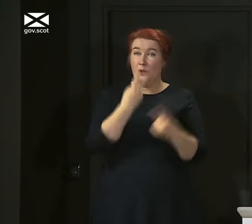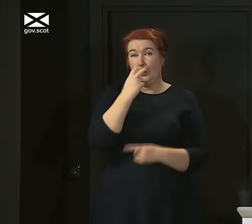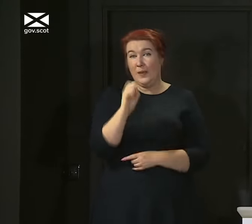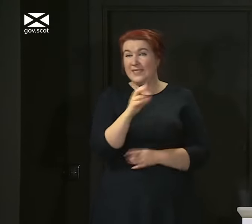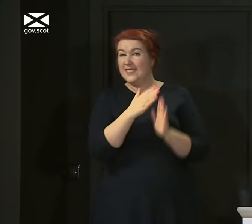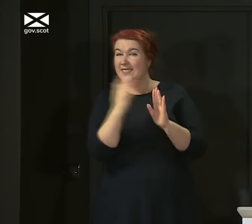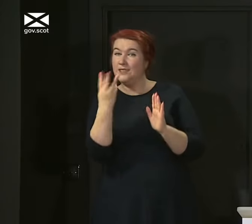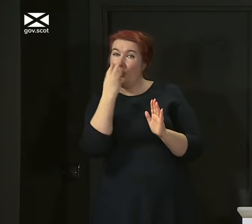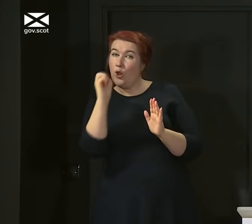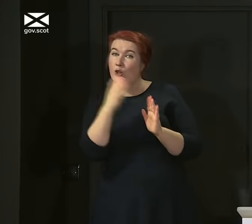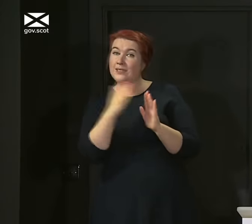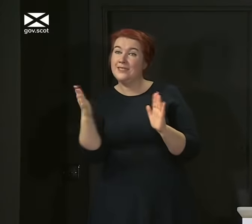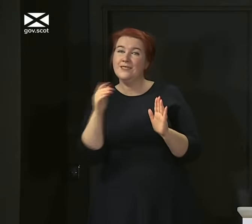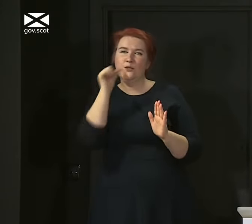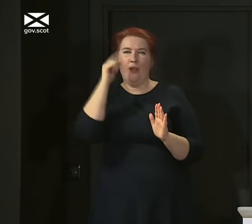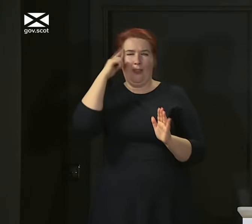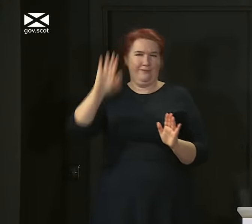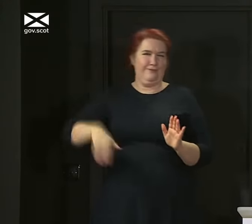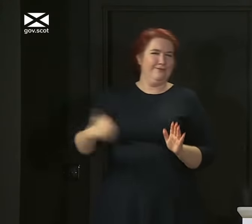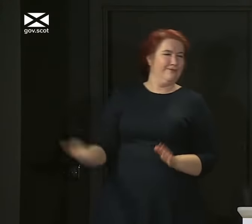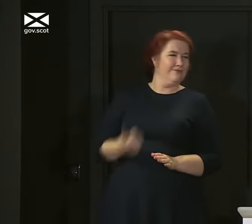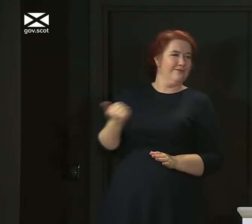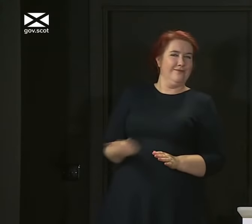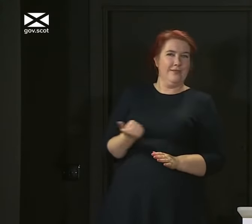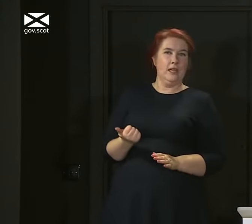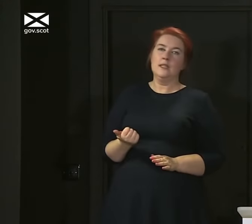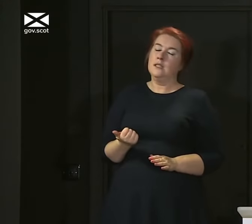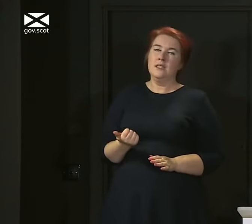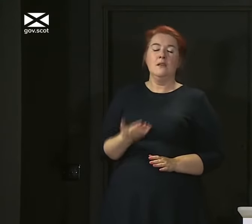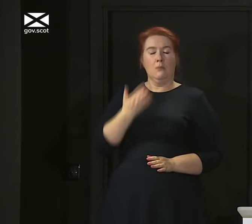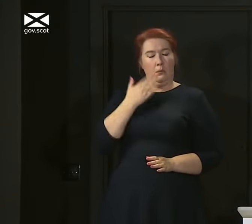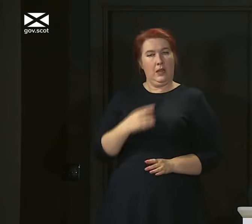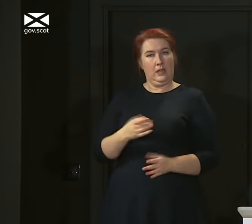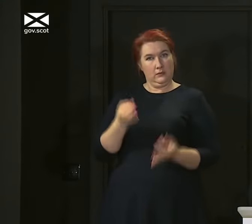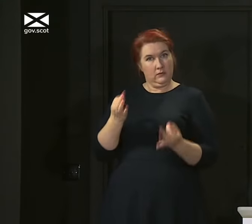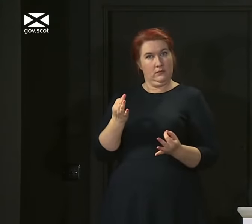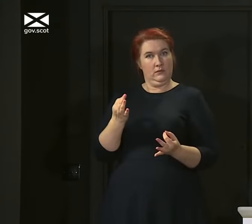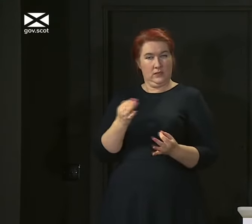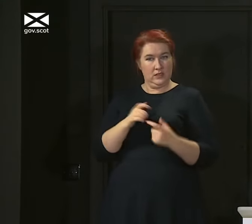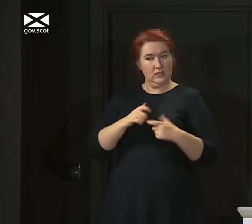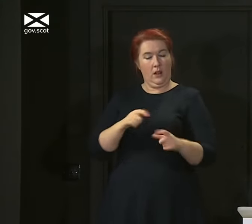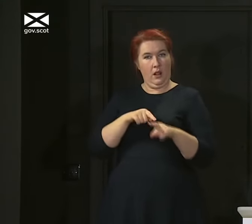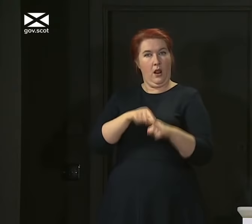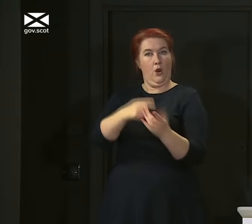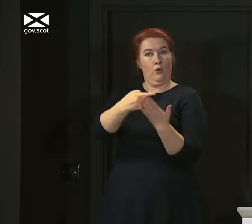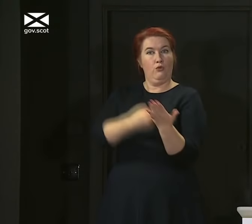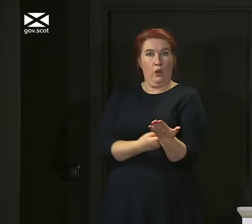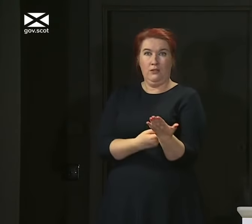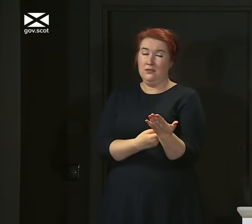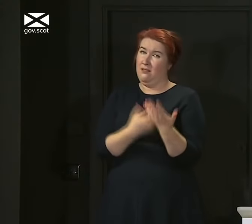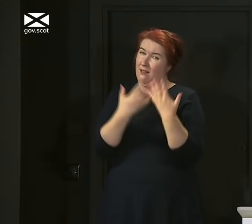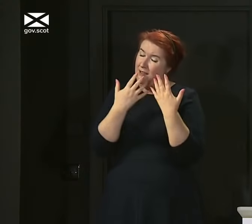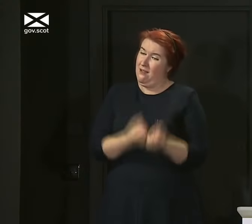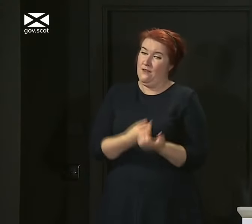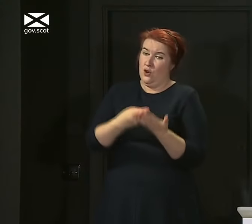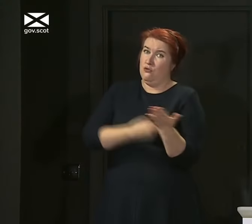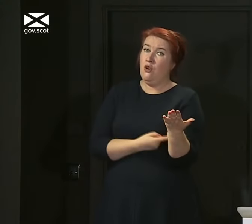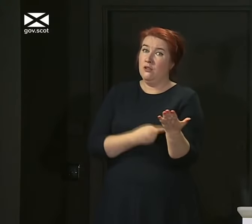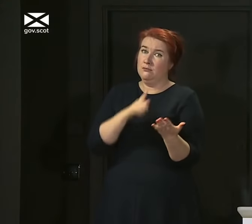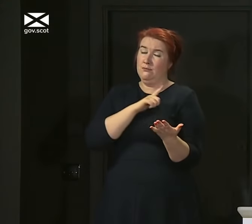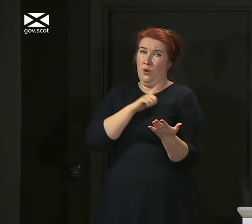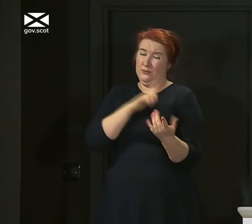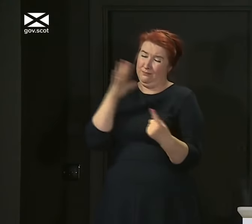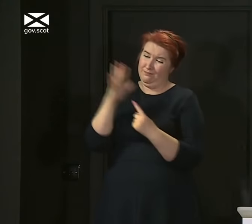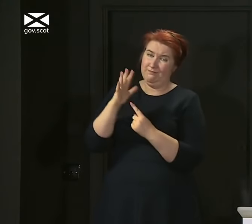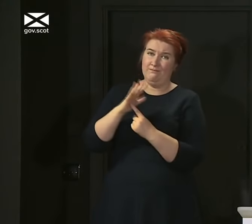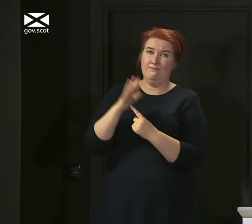30s, not to be complacent and to please follow all of the rules. It is there for a very clear and important purpose.